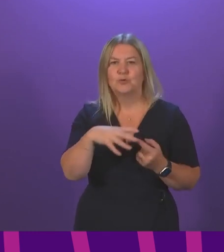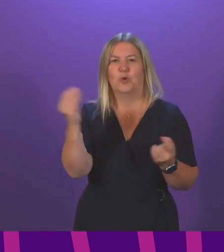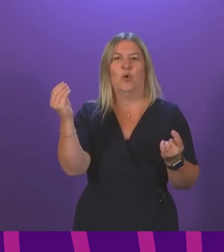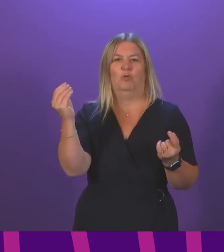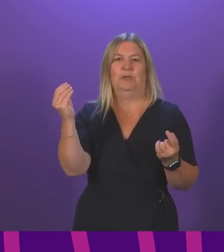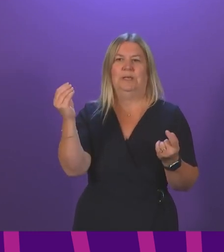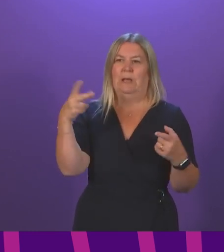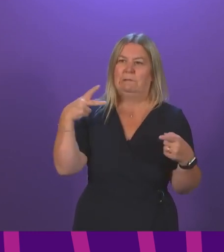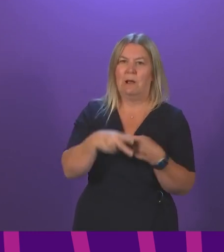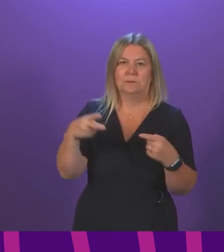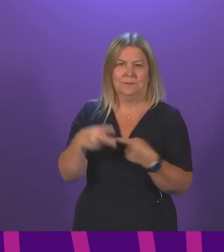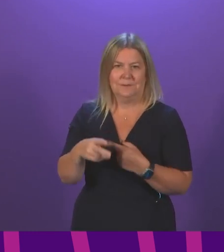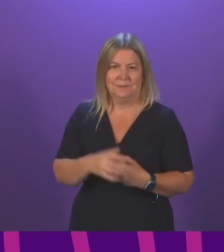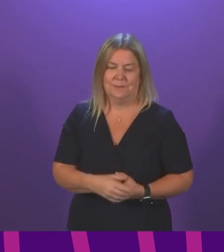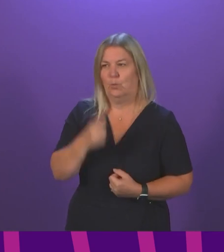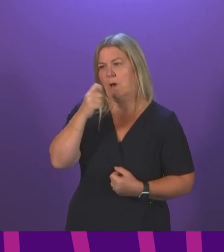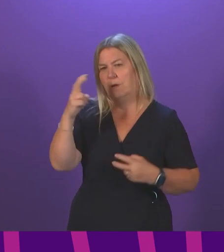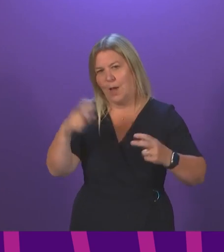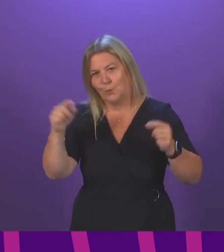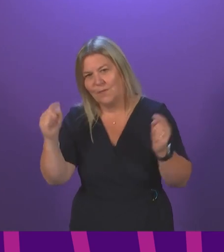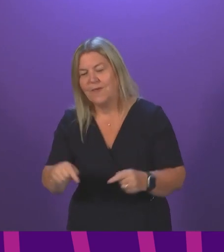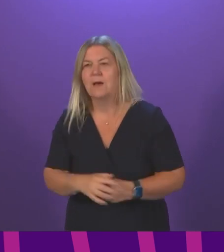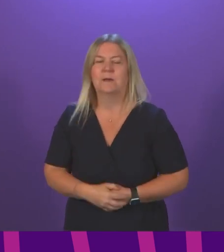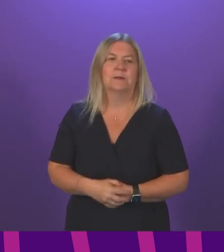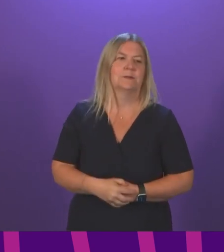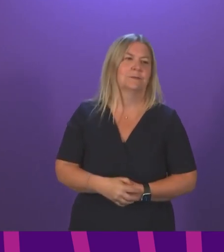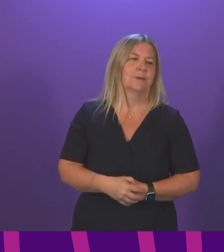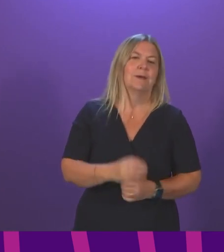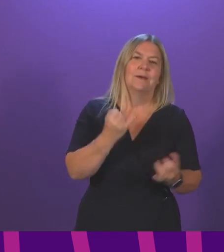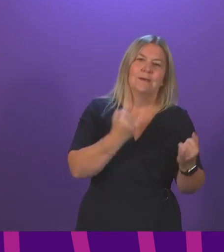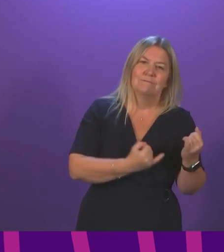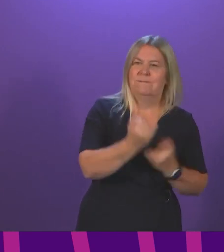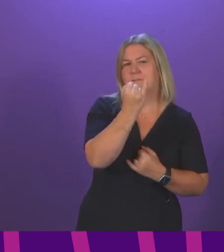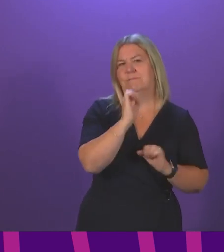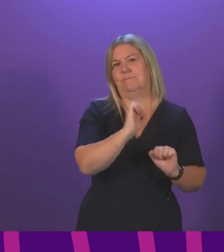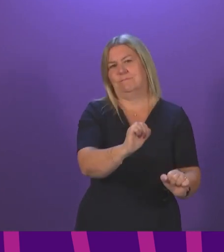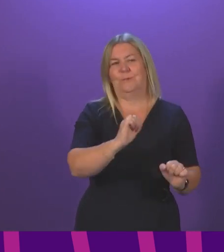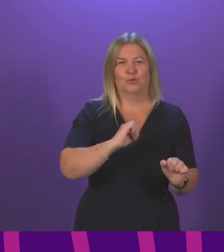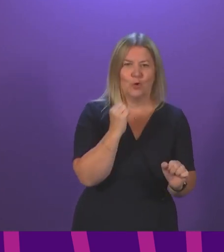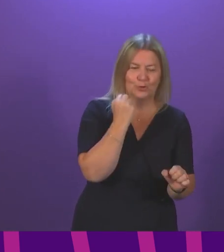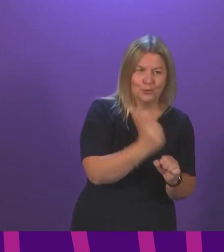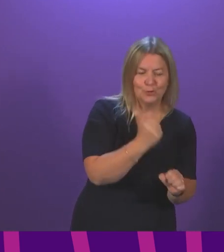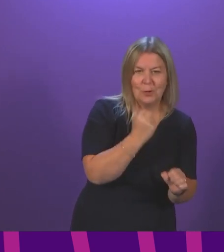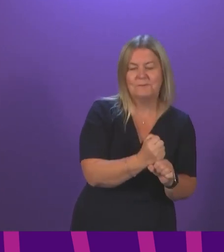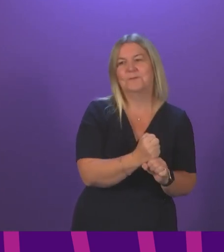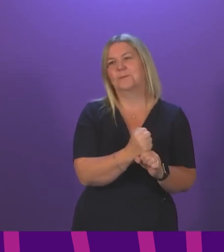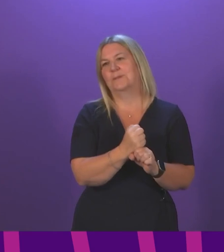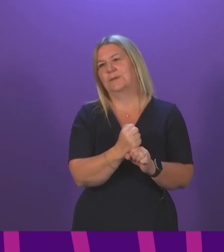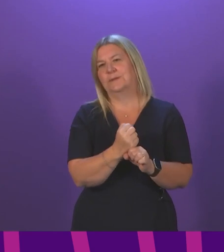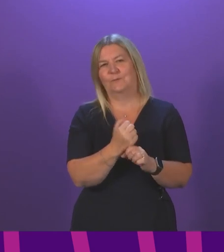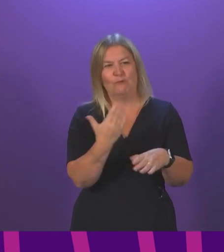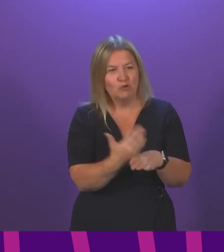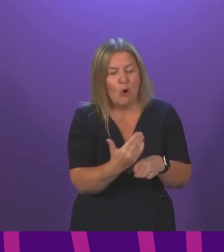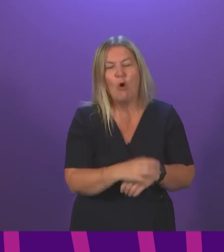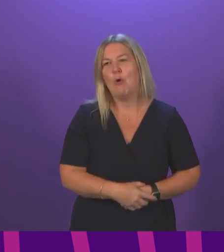public services, the impact to a failure of the Scottish Government to Workforce Plan and the impact to COVID. But the one thing